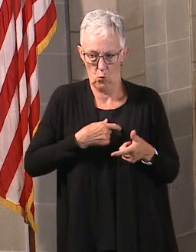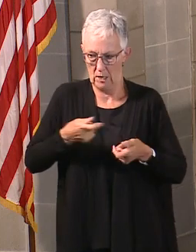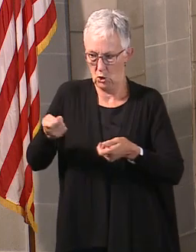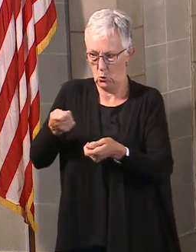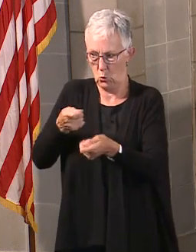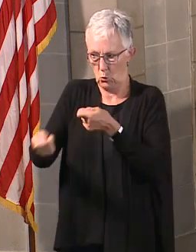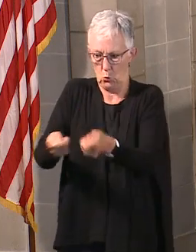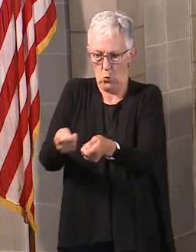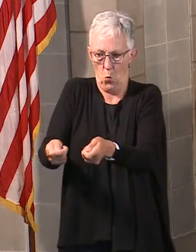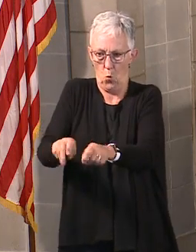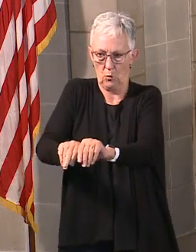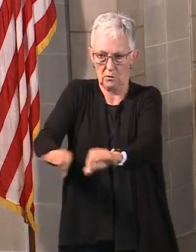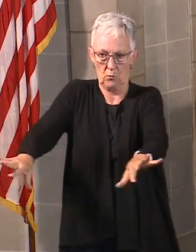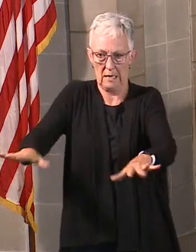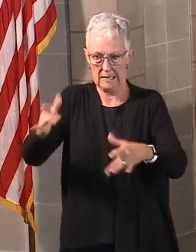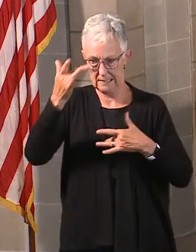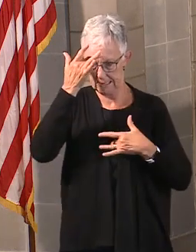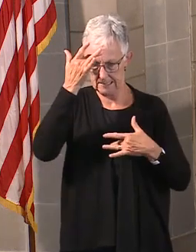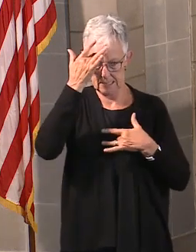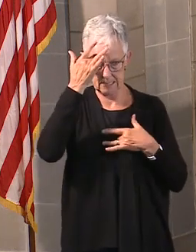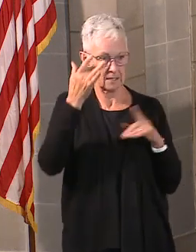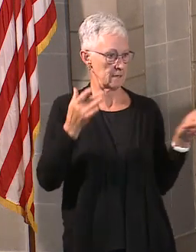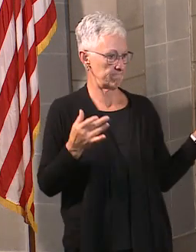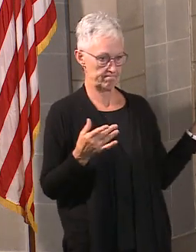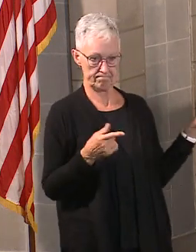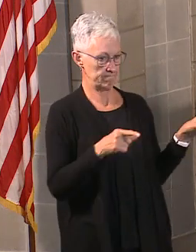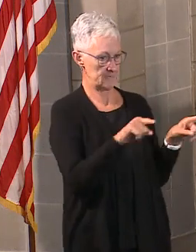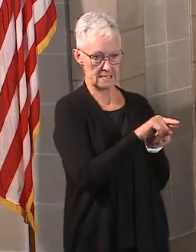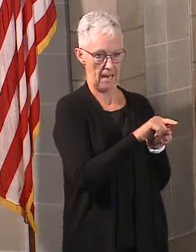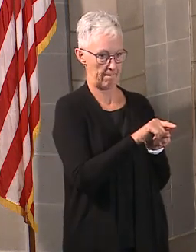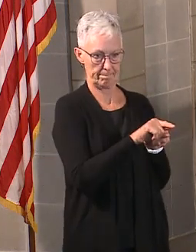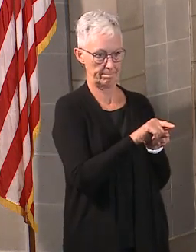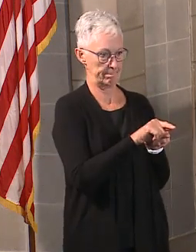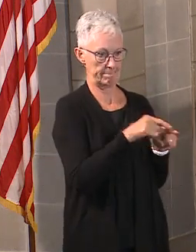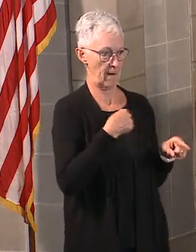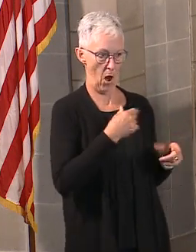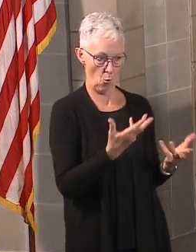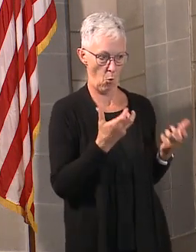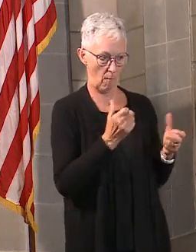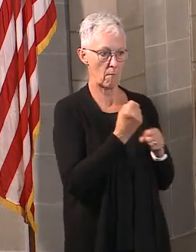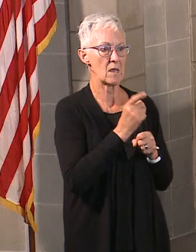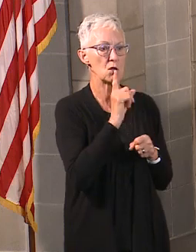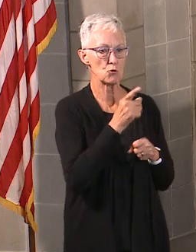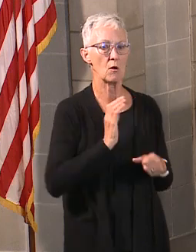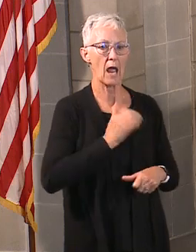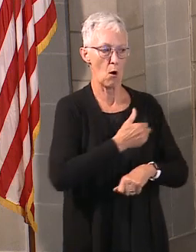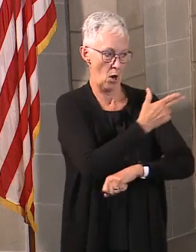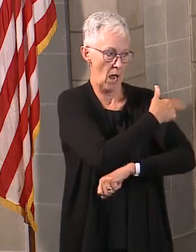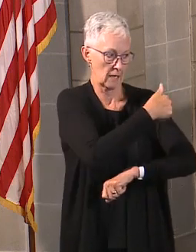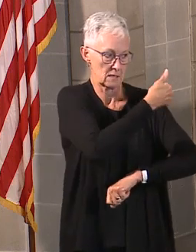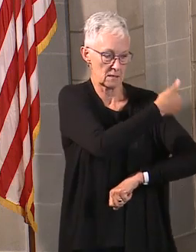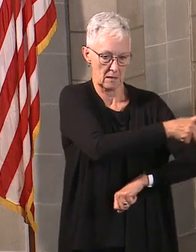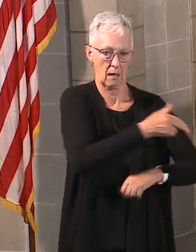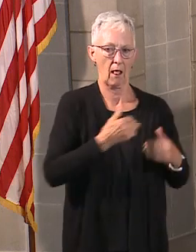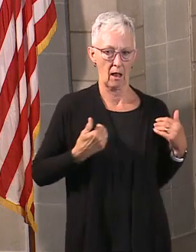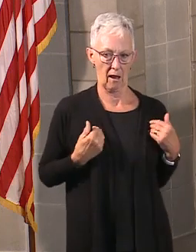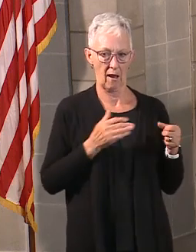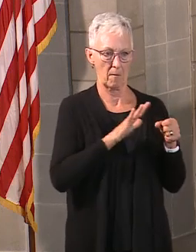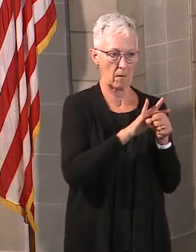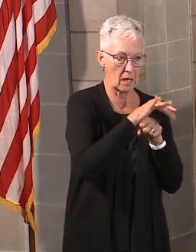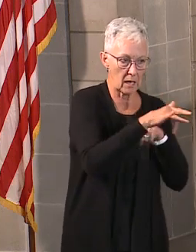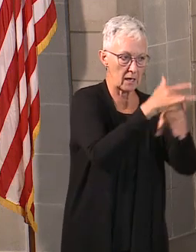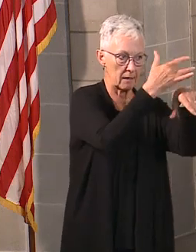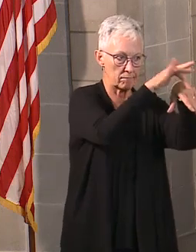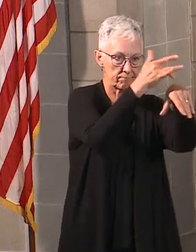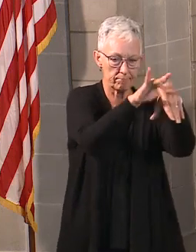sure that we can provide that hospital bed, that ICU bed, that ventilator, and protecting that healthcare integrity that we have here in the